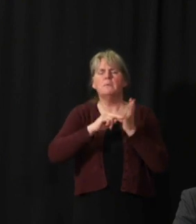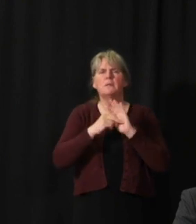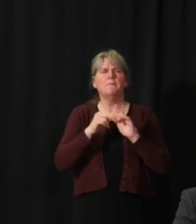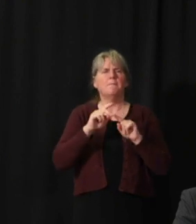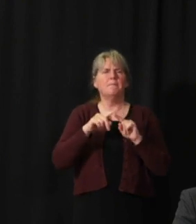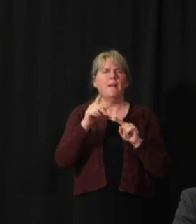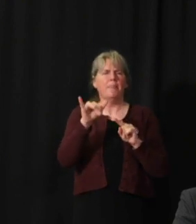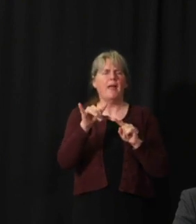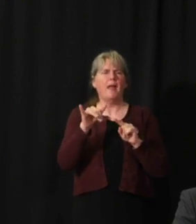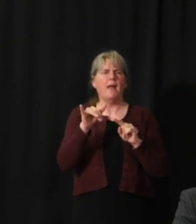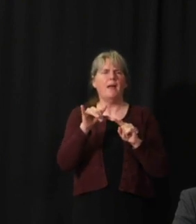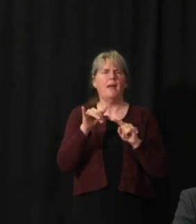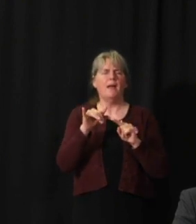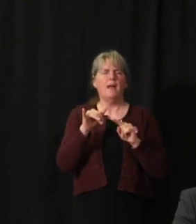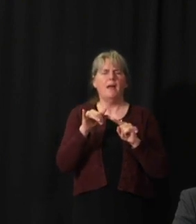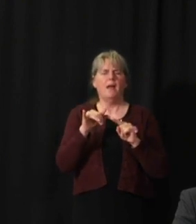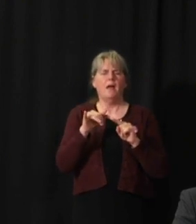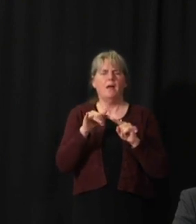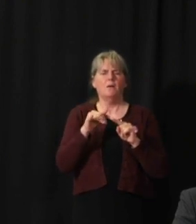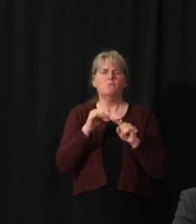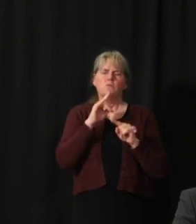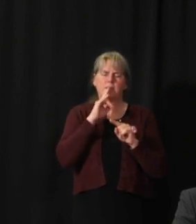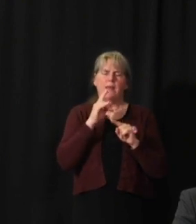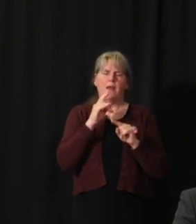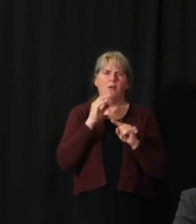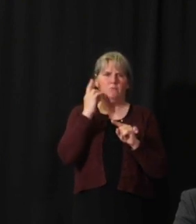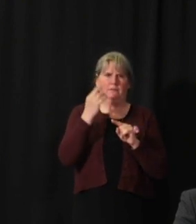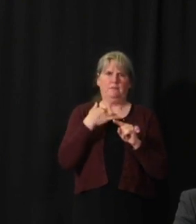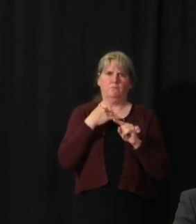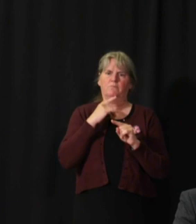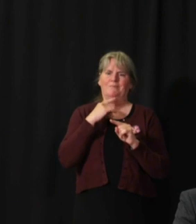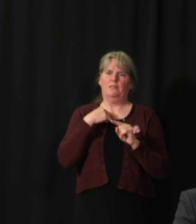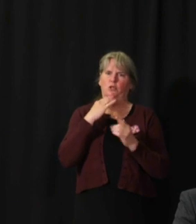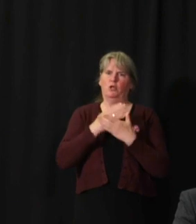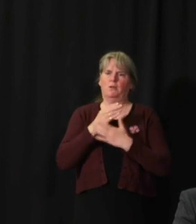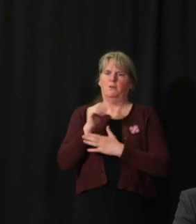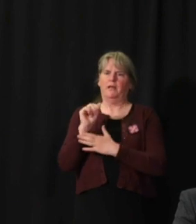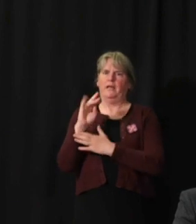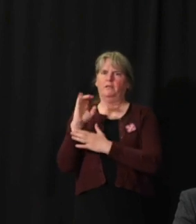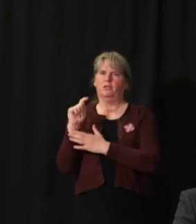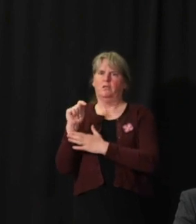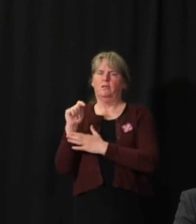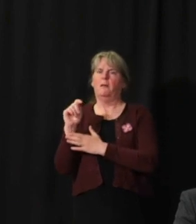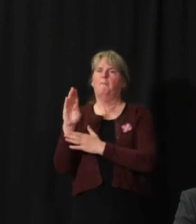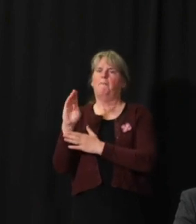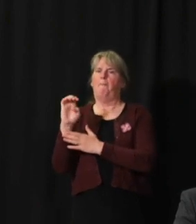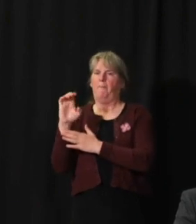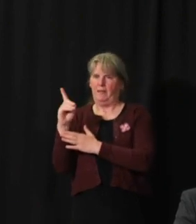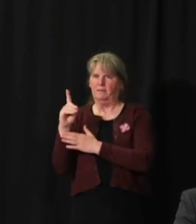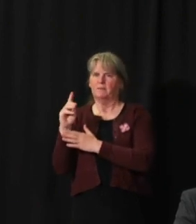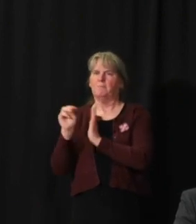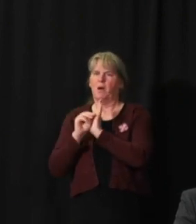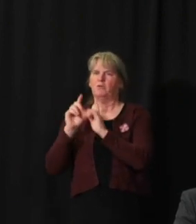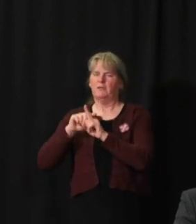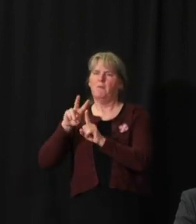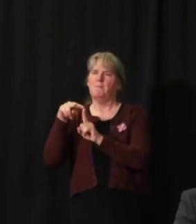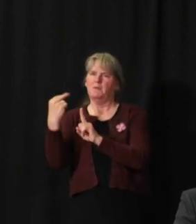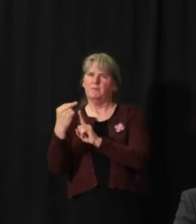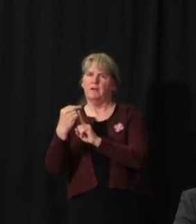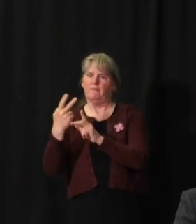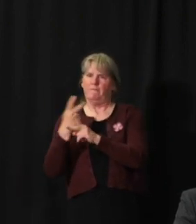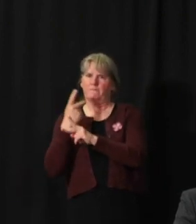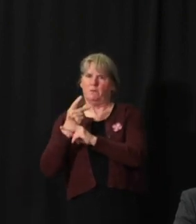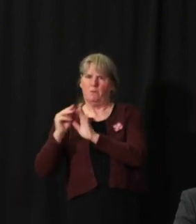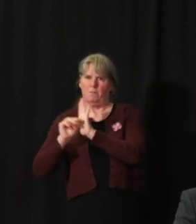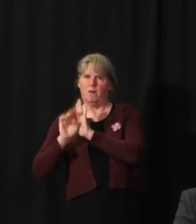and that goes back to the purpose of the agent-based modeling. It really looks at everything in a completely different way. And so